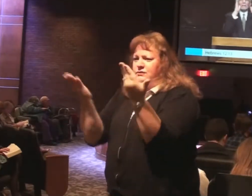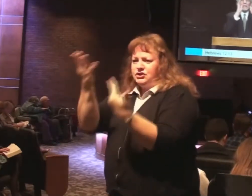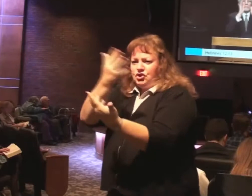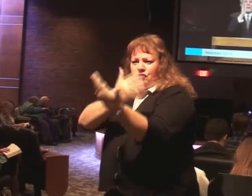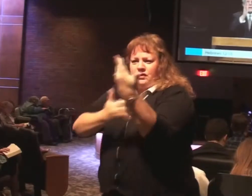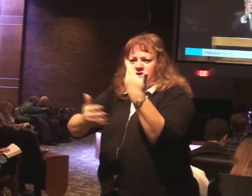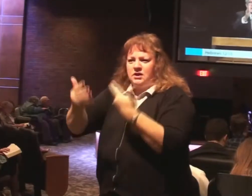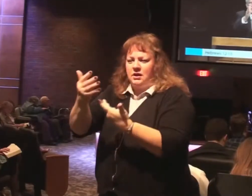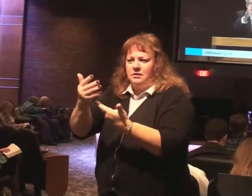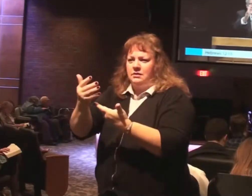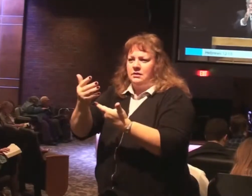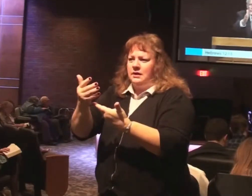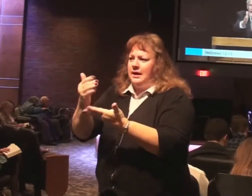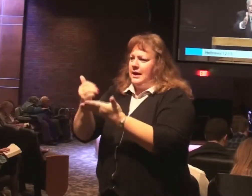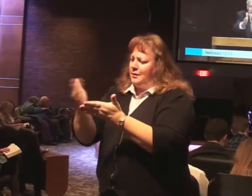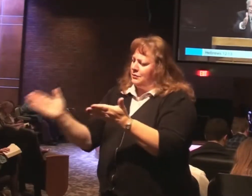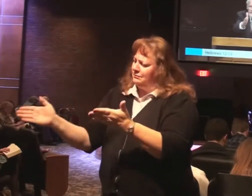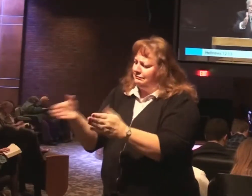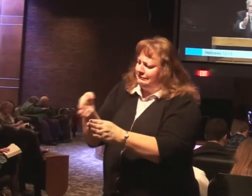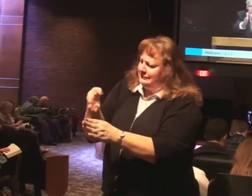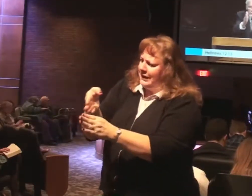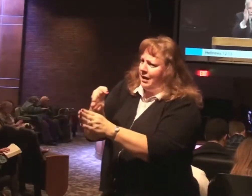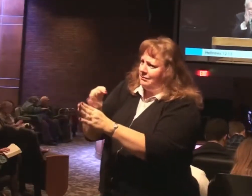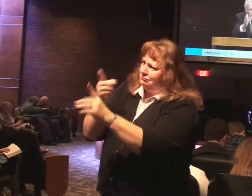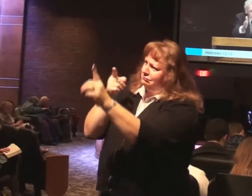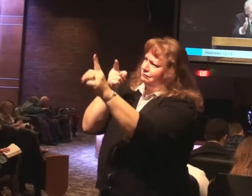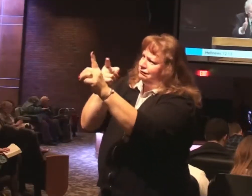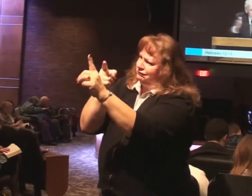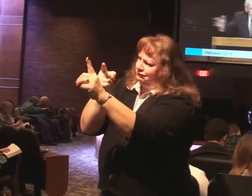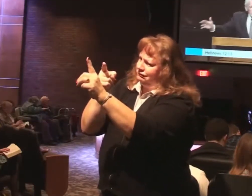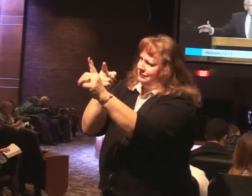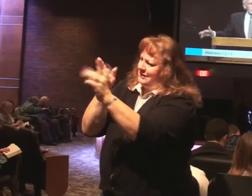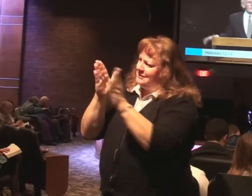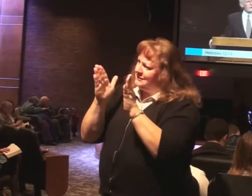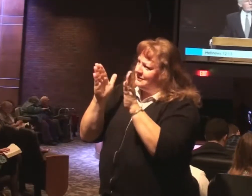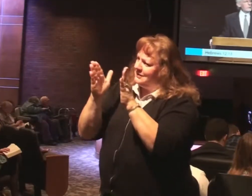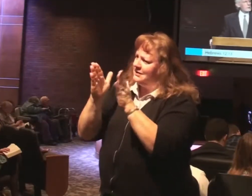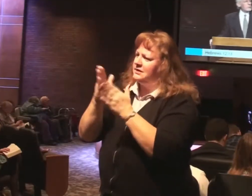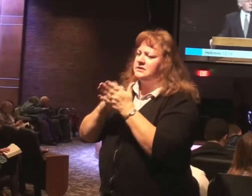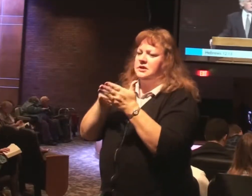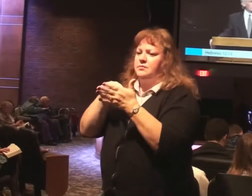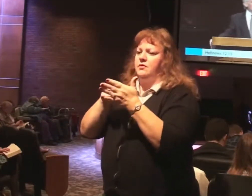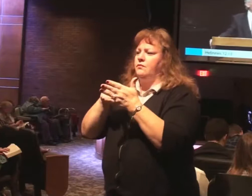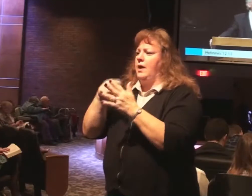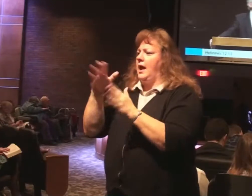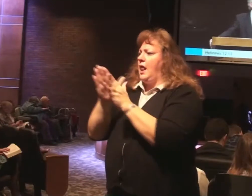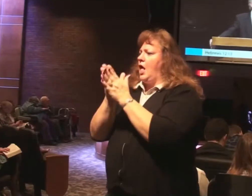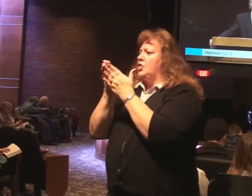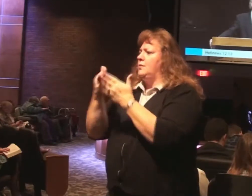keep one another on the track. Running the race. Some of you have read Pilgrim's Progress by John Bunyan.